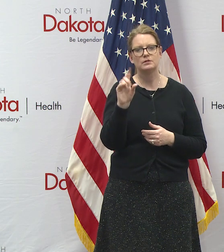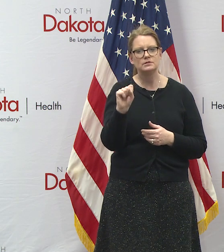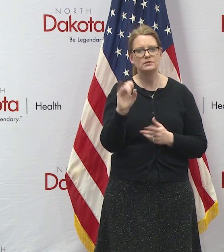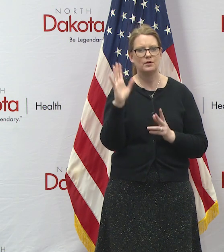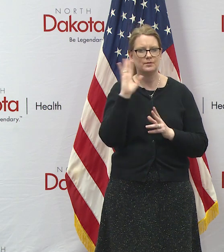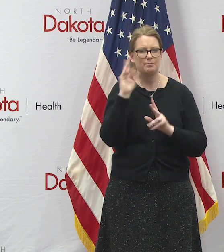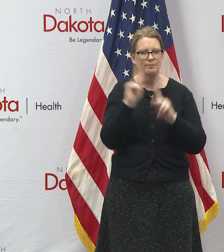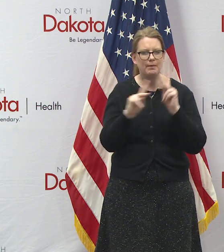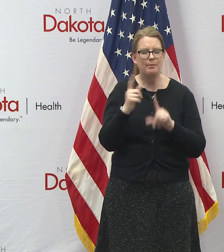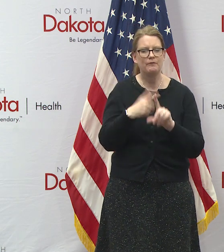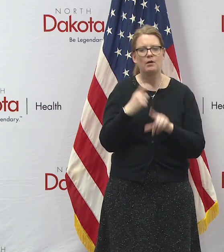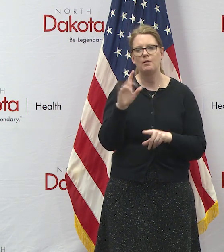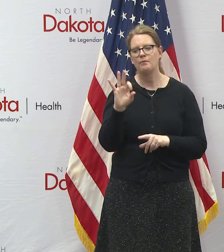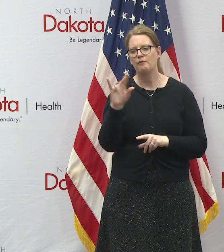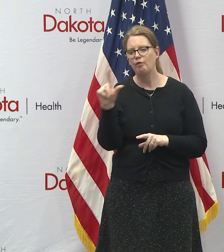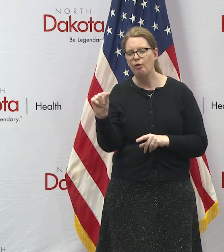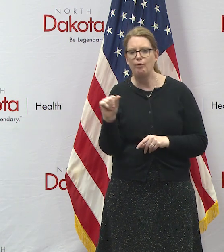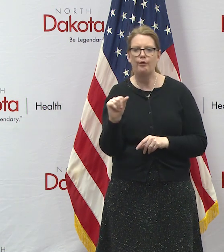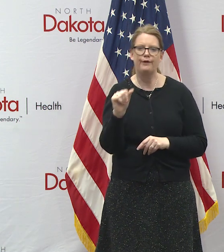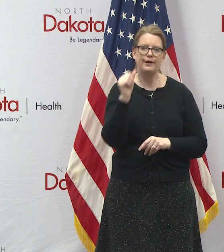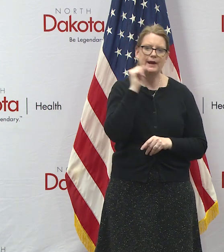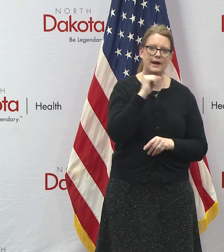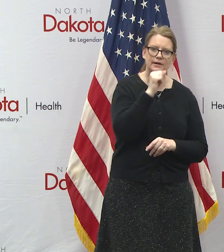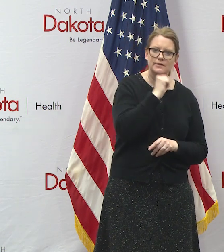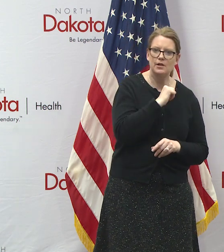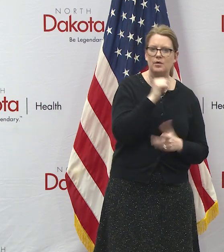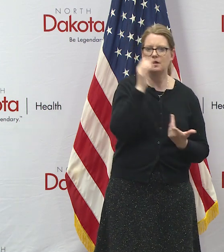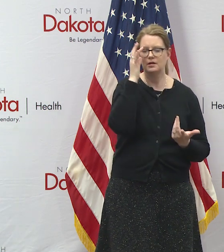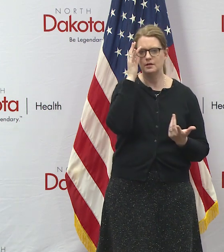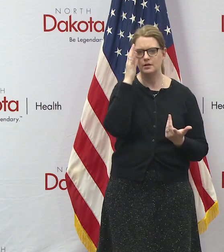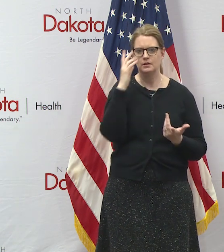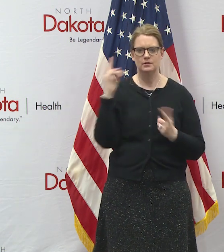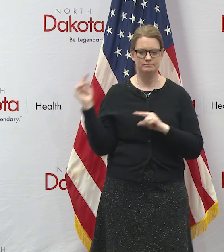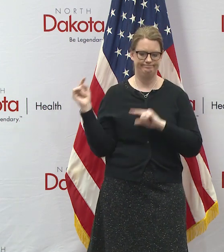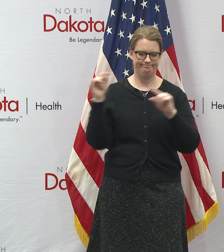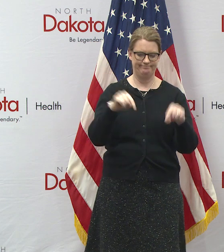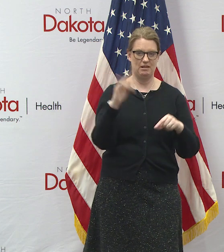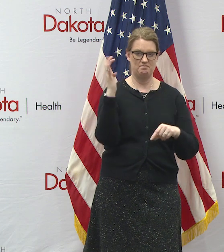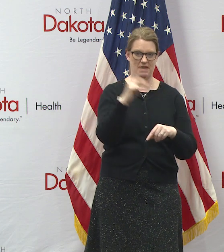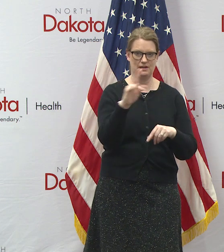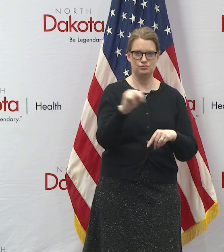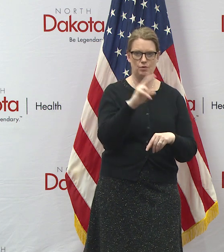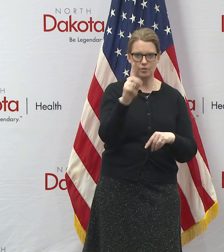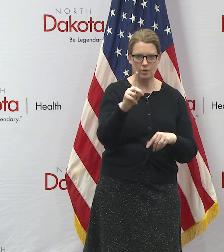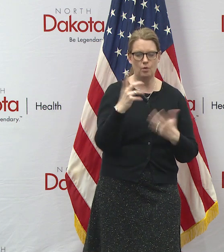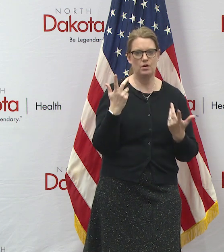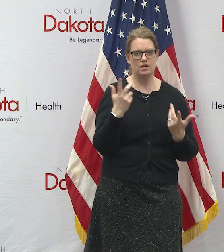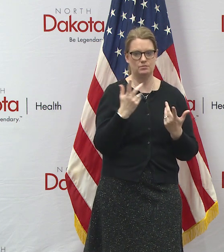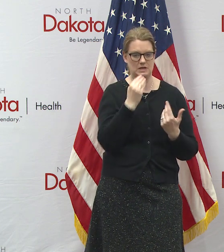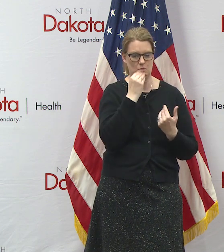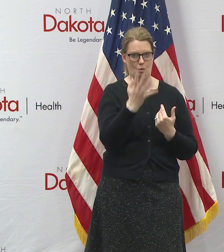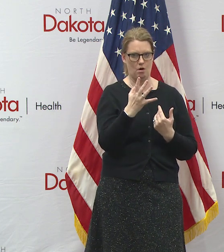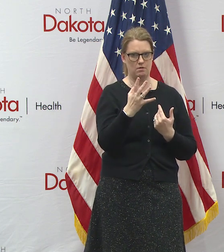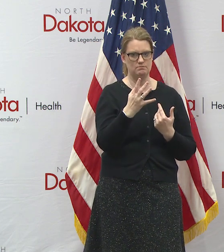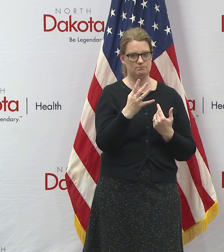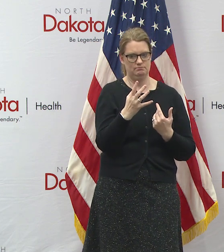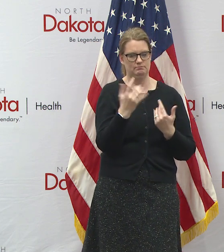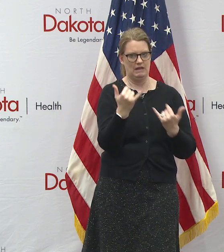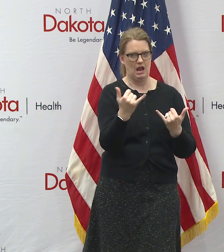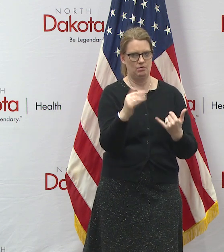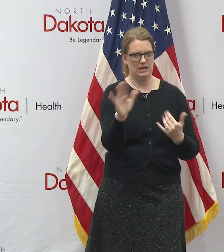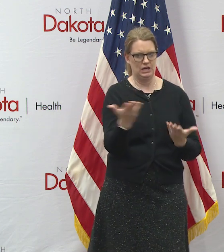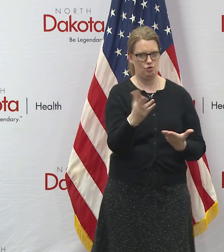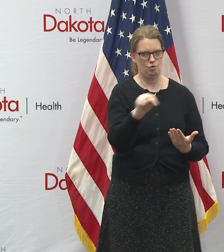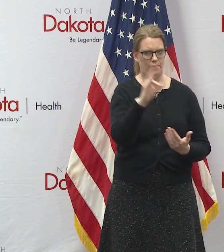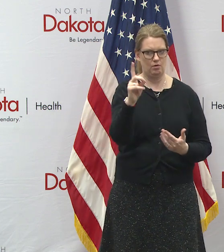all the uh the snowbirds as they're called uh people returning from florida arizona north dakotans that may winter down there do we have any risk for uh